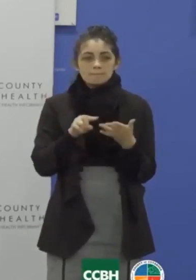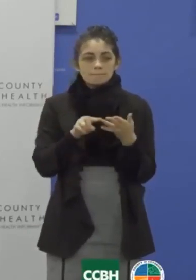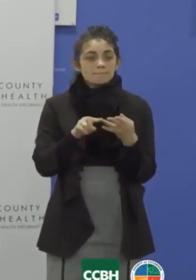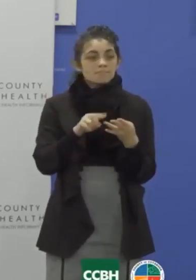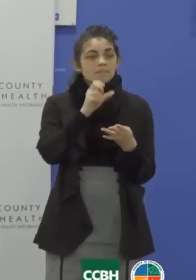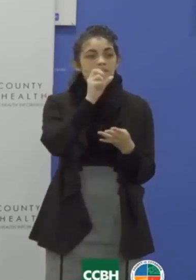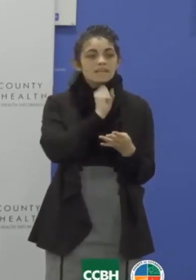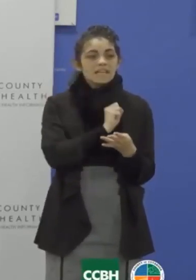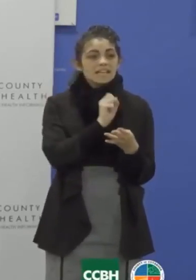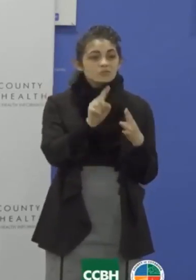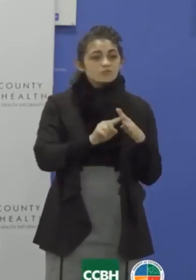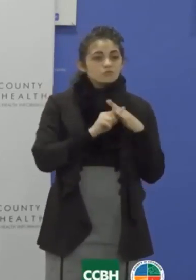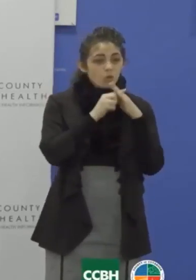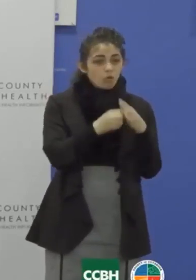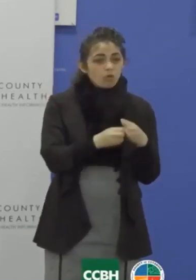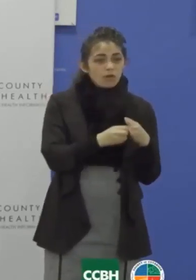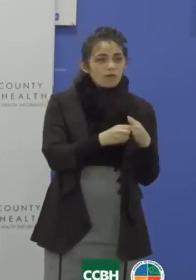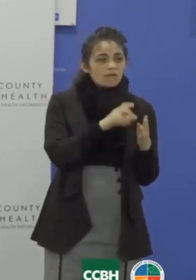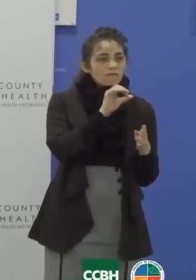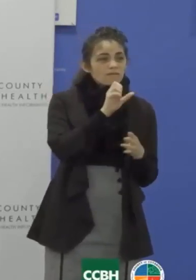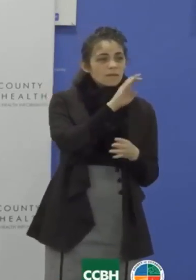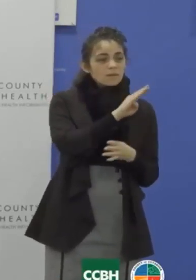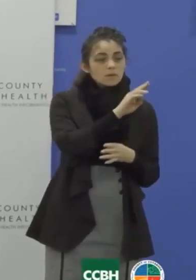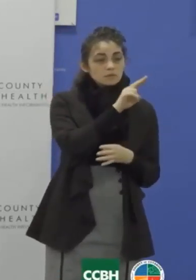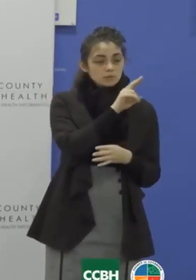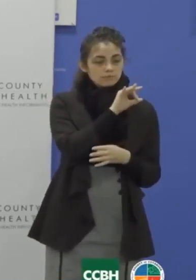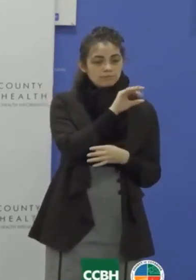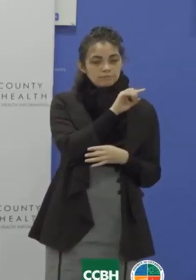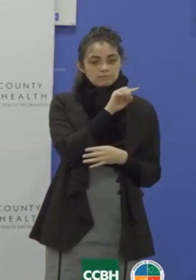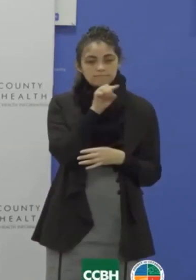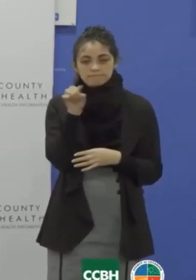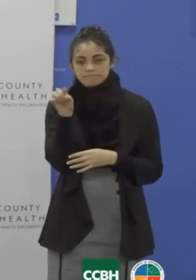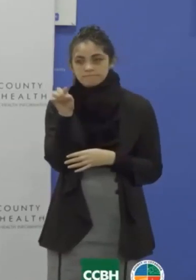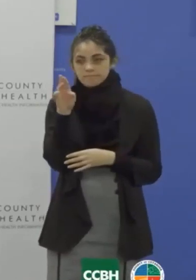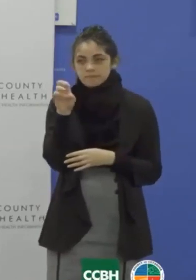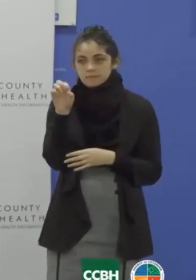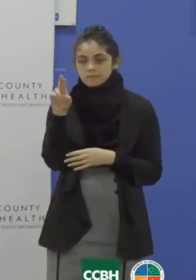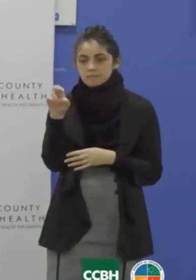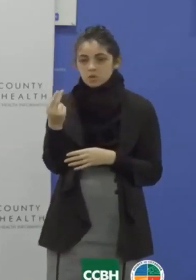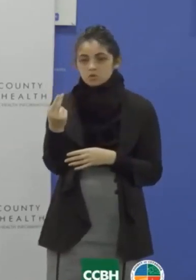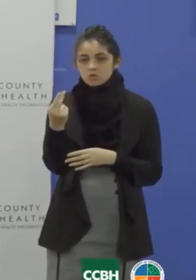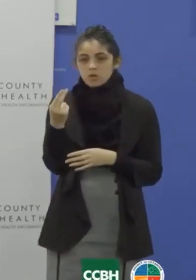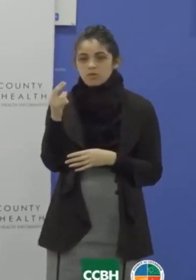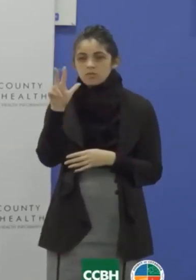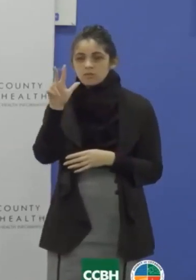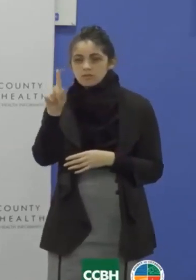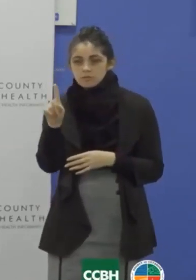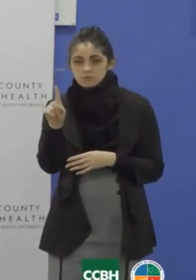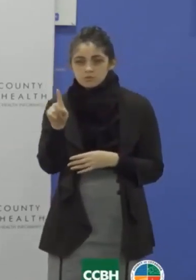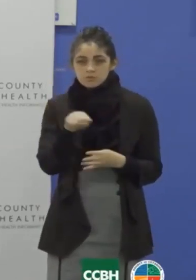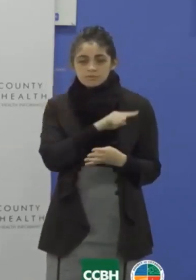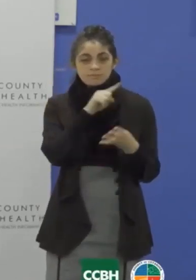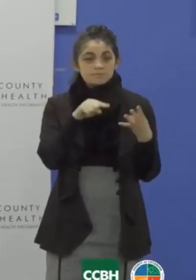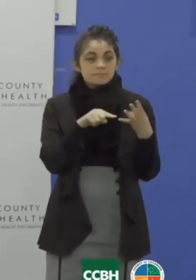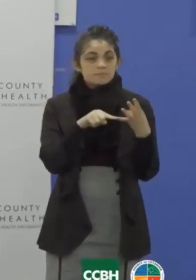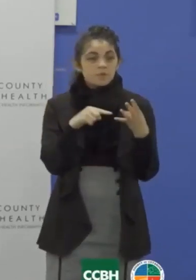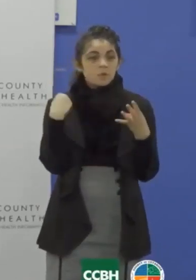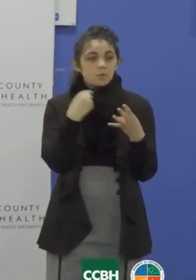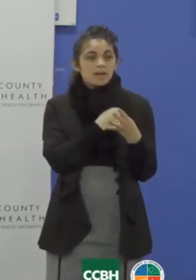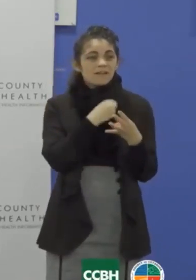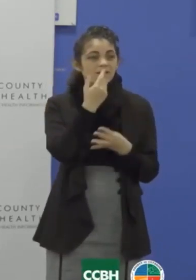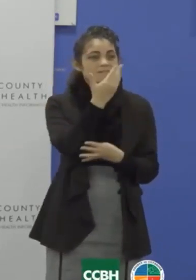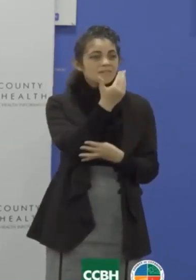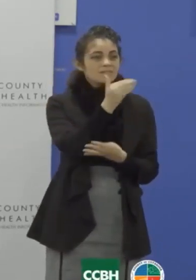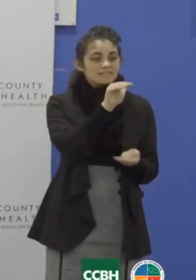The range of illness onset is February 29th to March 31st. We have had